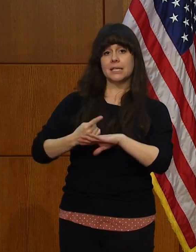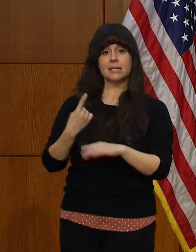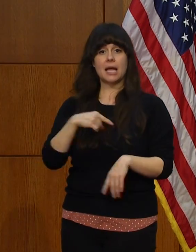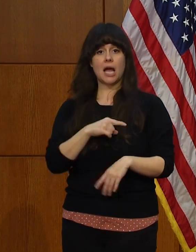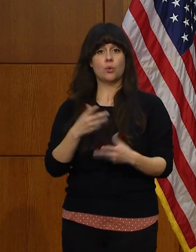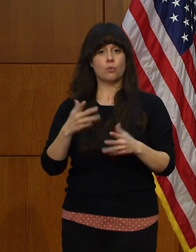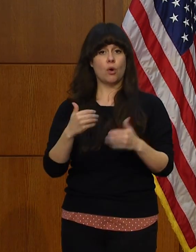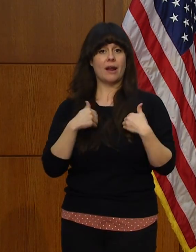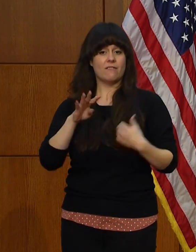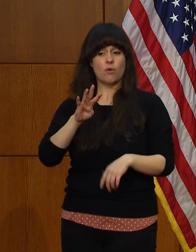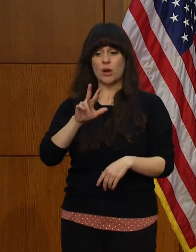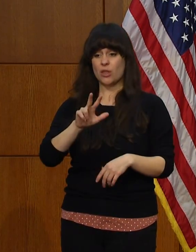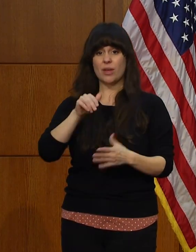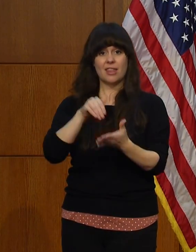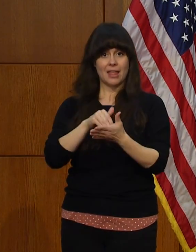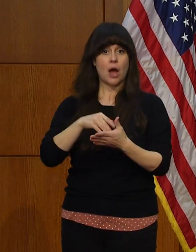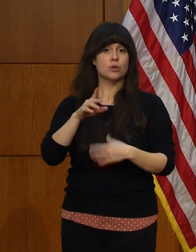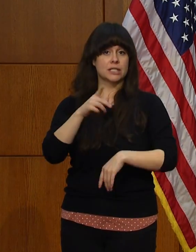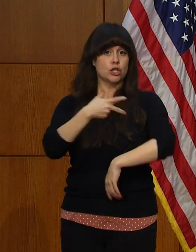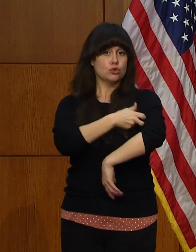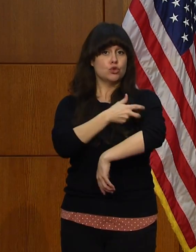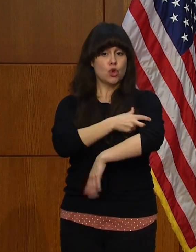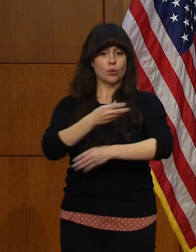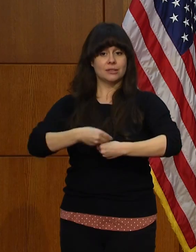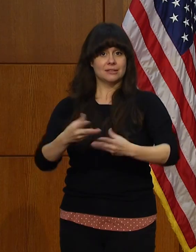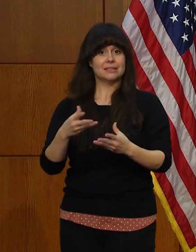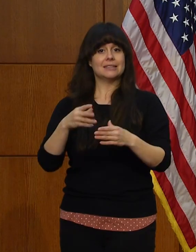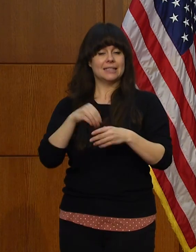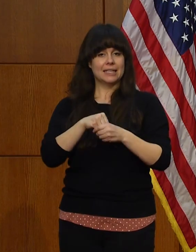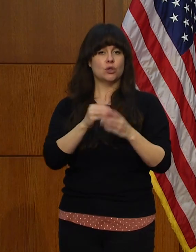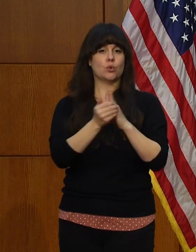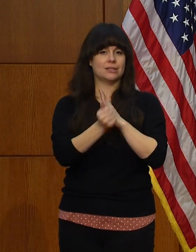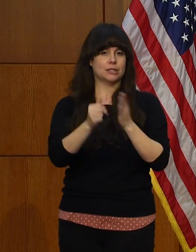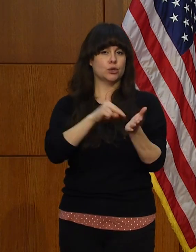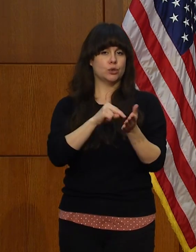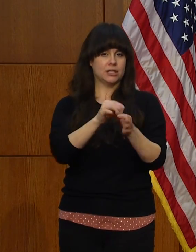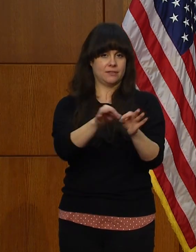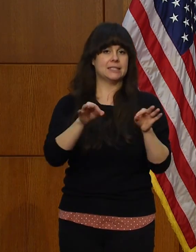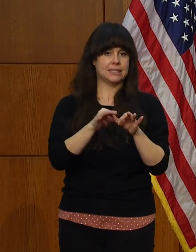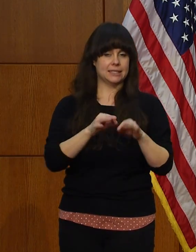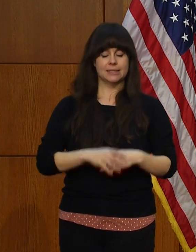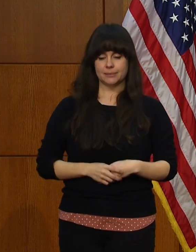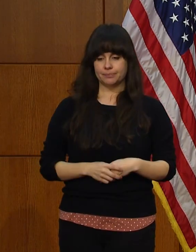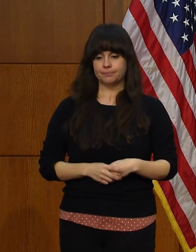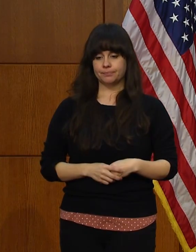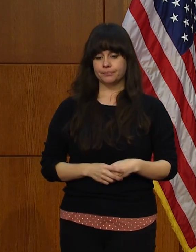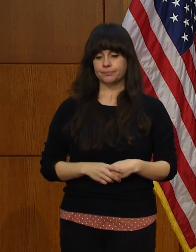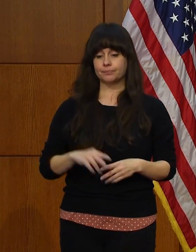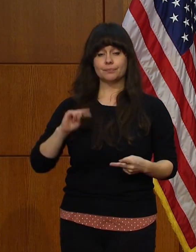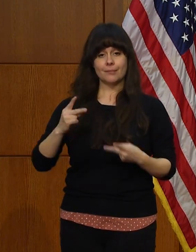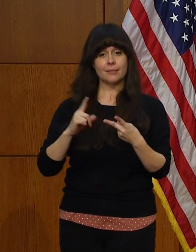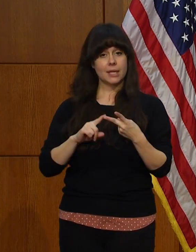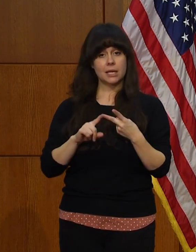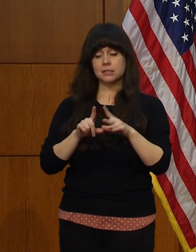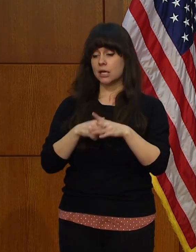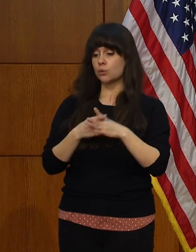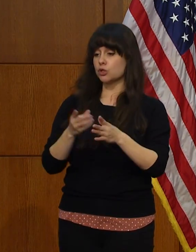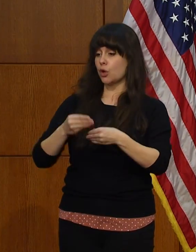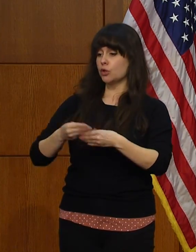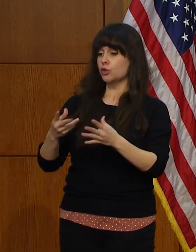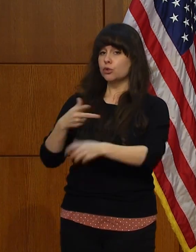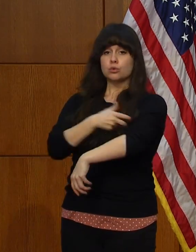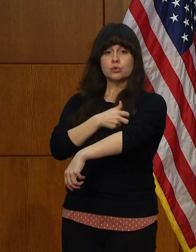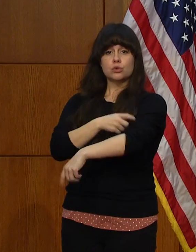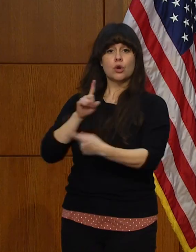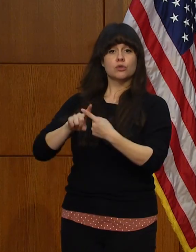43,000 doses administered within skilled nursing facilities. Also we started administering to the